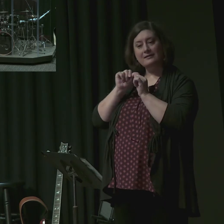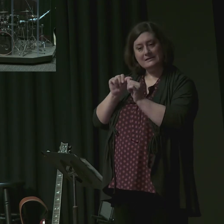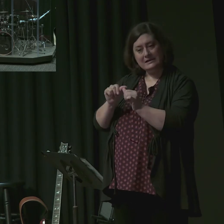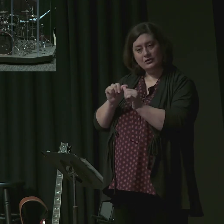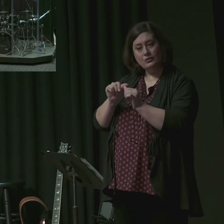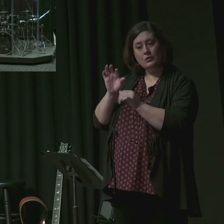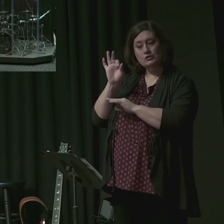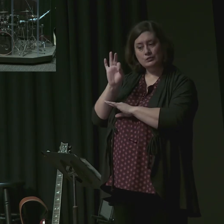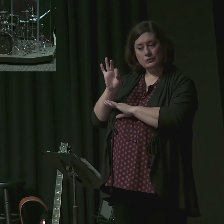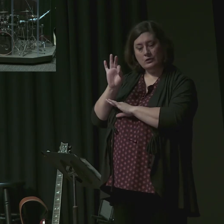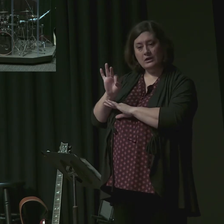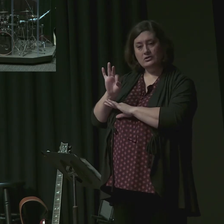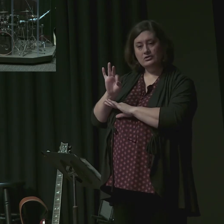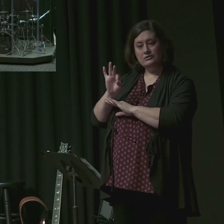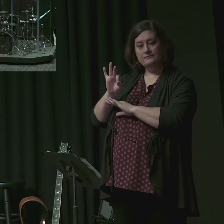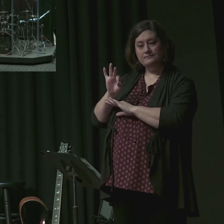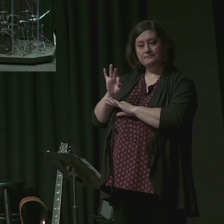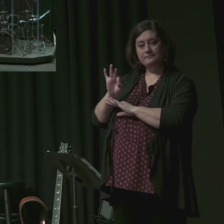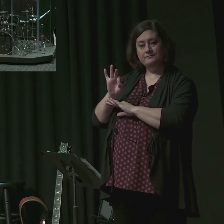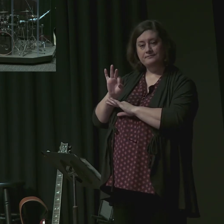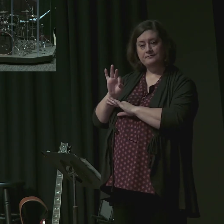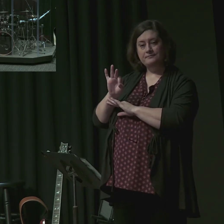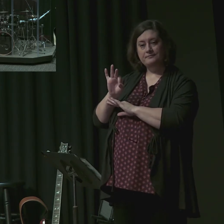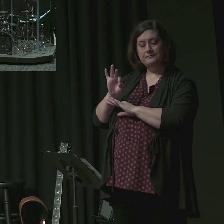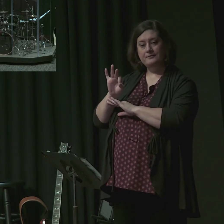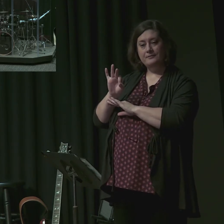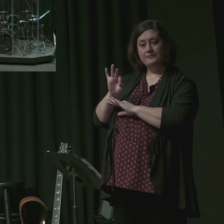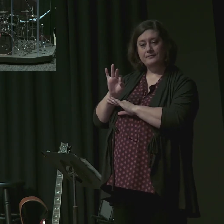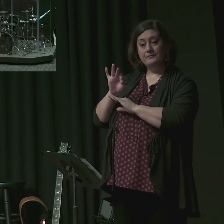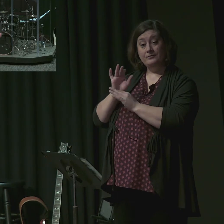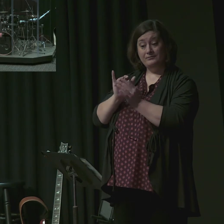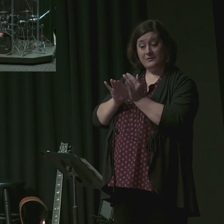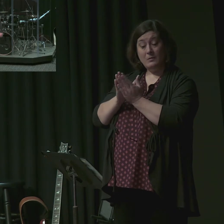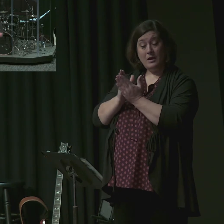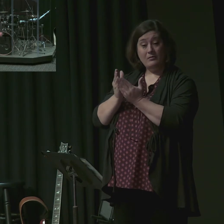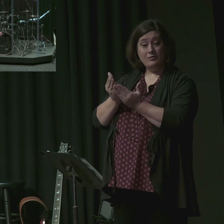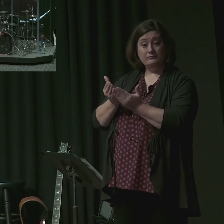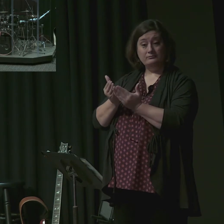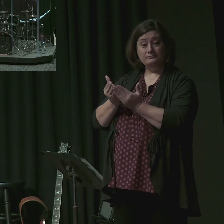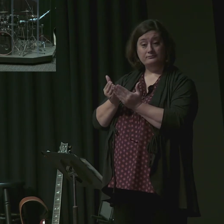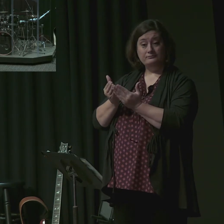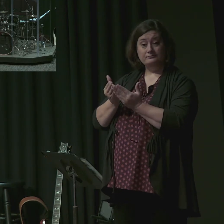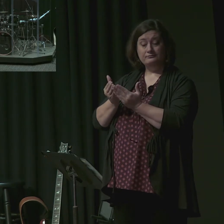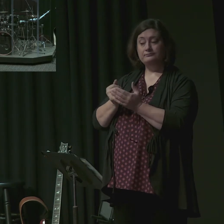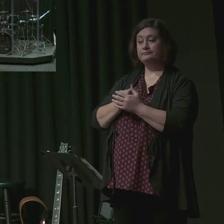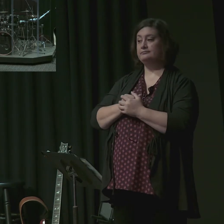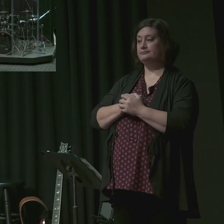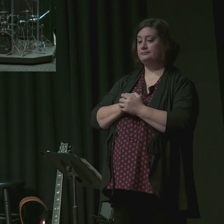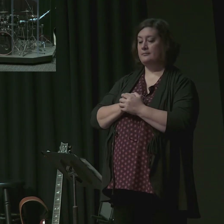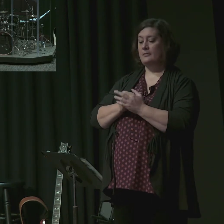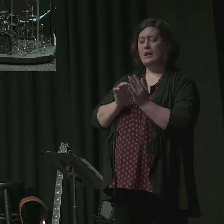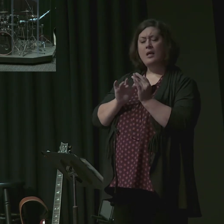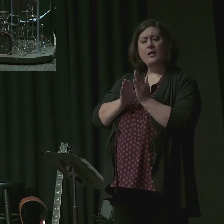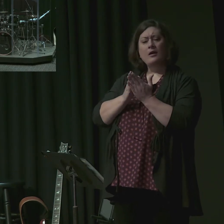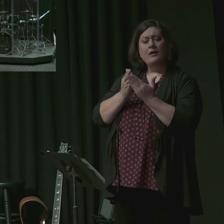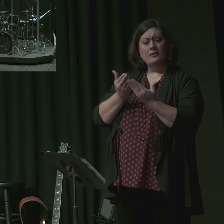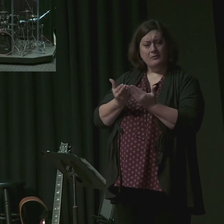preach the word. Now, ultimately, your preaching is accountable to God and not to man. And